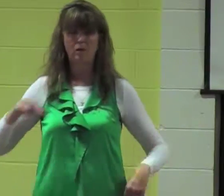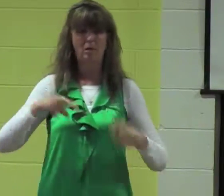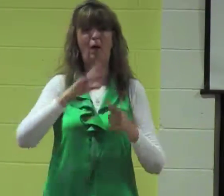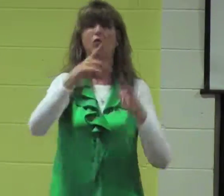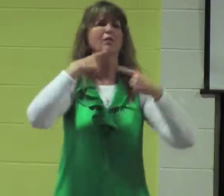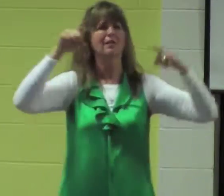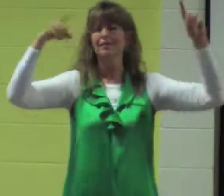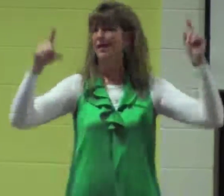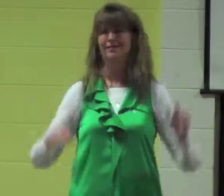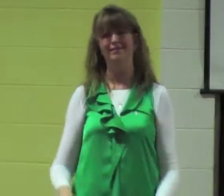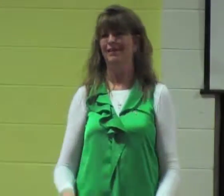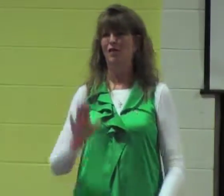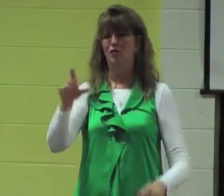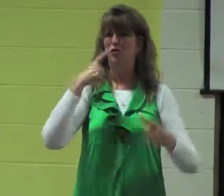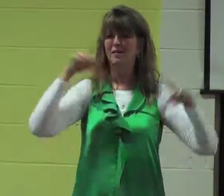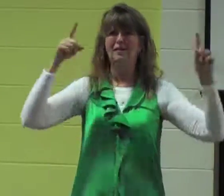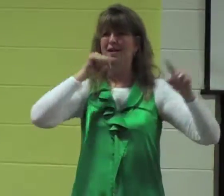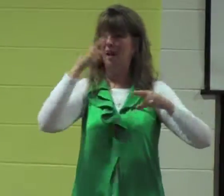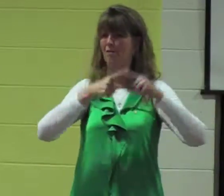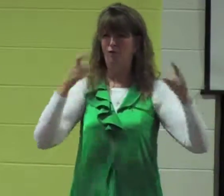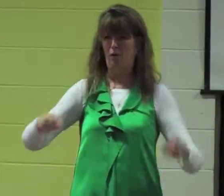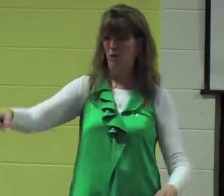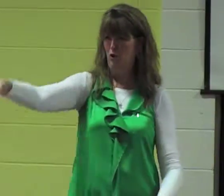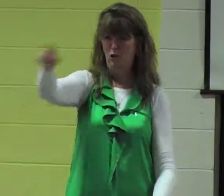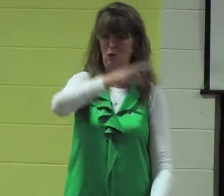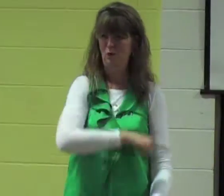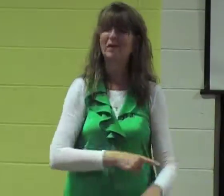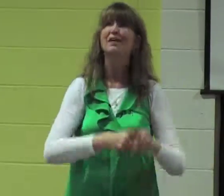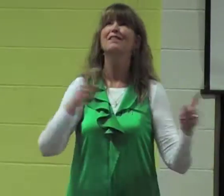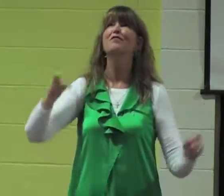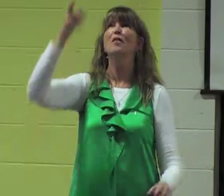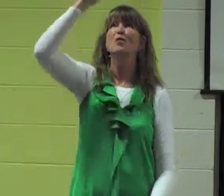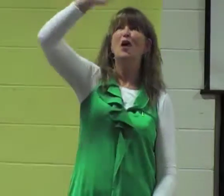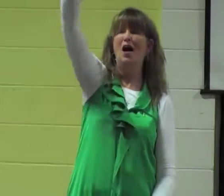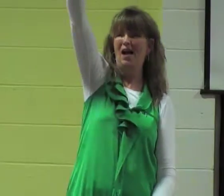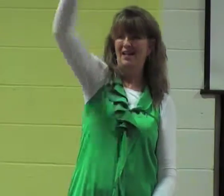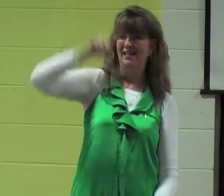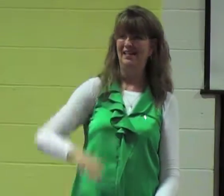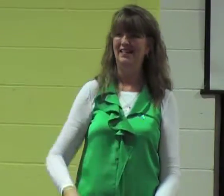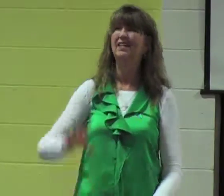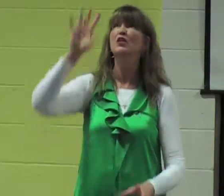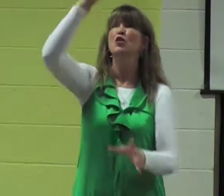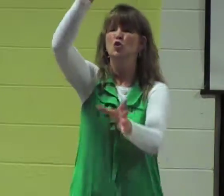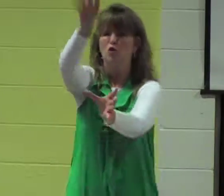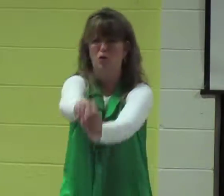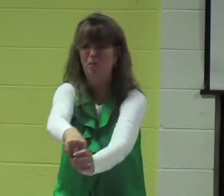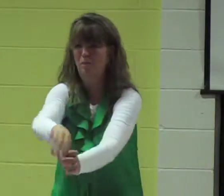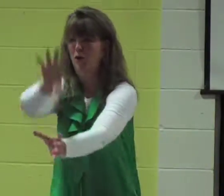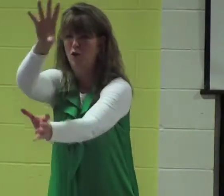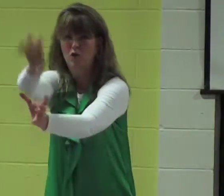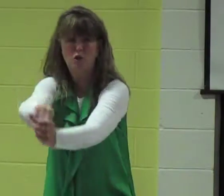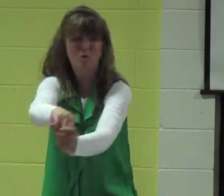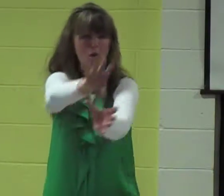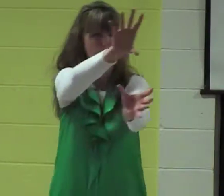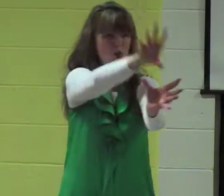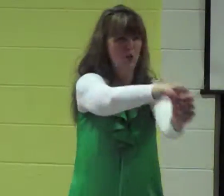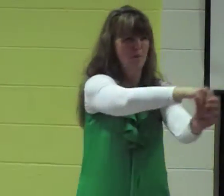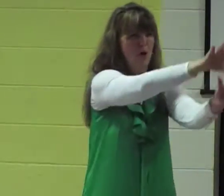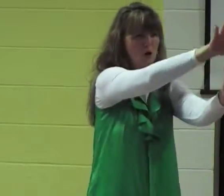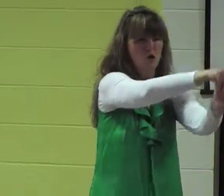like you don't believe it and when you succeed don't boast your success is not from